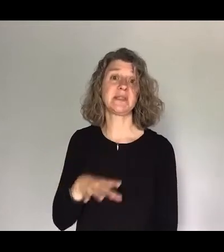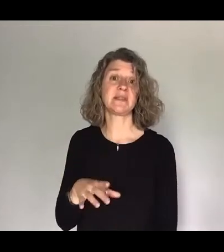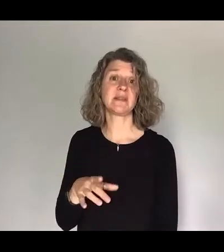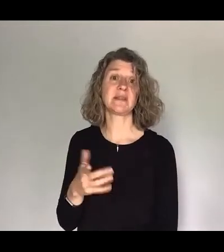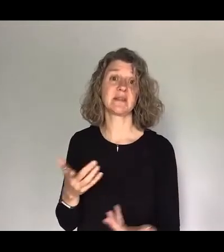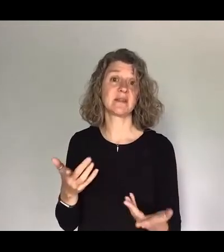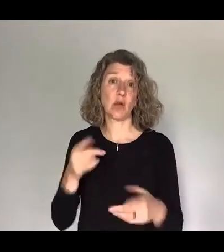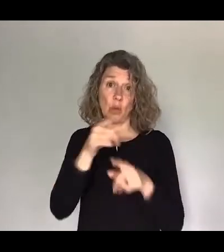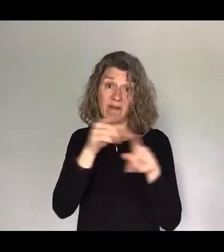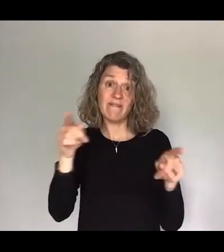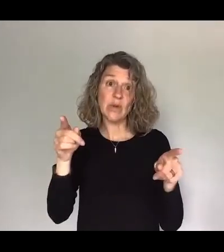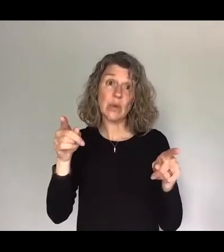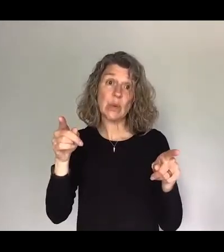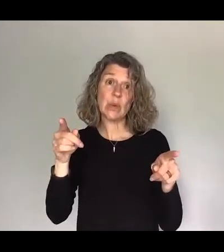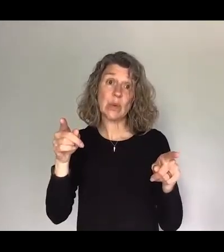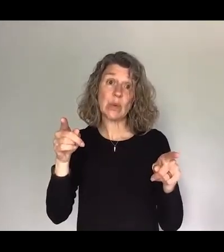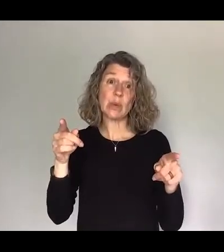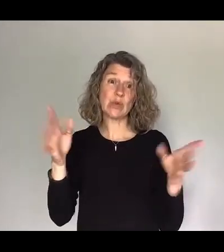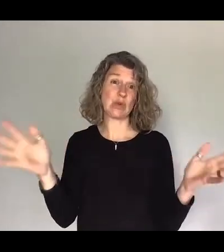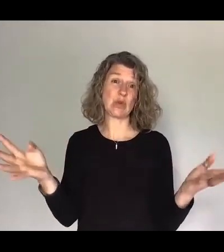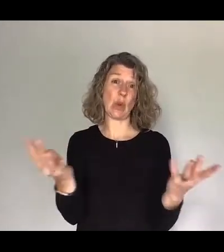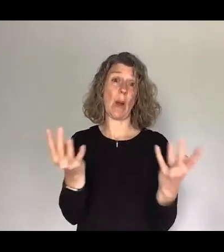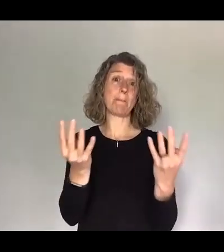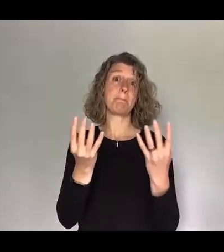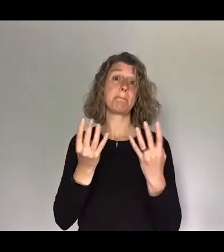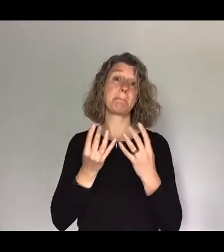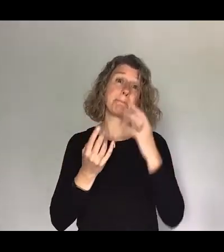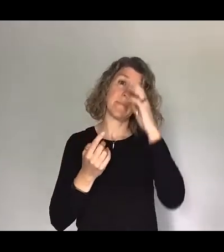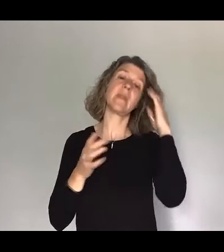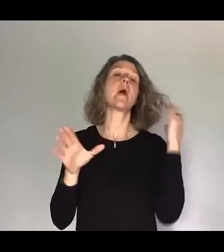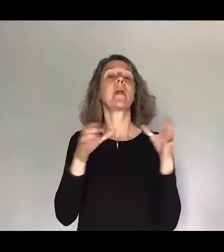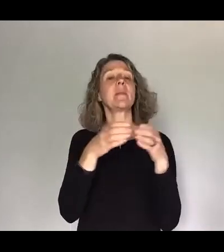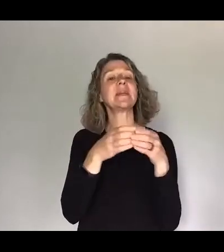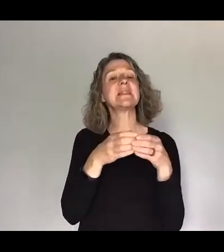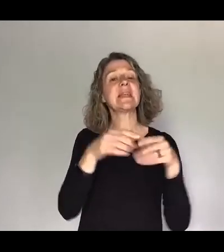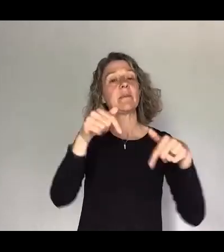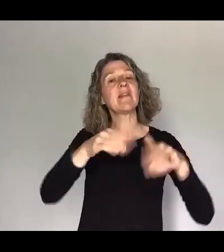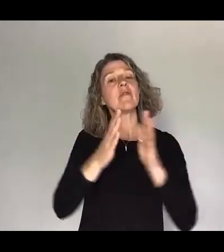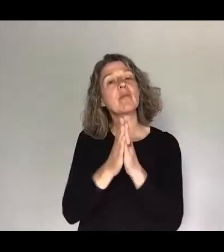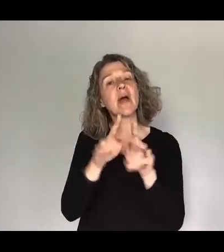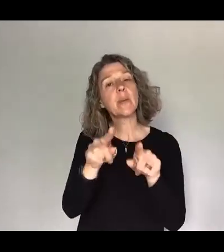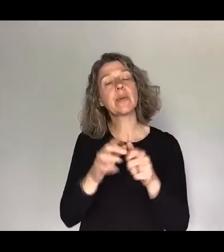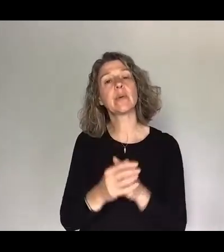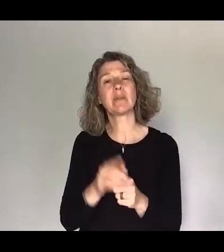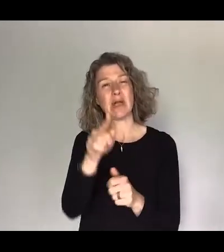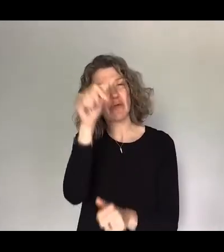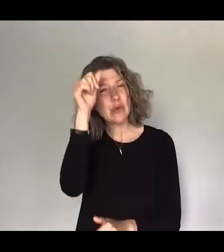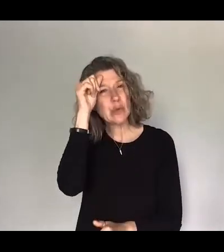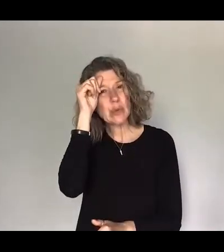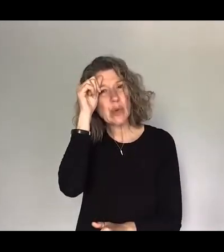balconies or down here do you want to just begin coming forward there'll be a team who will pray with you but if you just know that what you really need is an encounter with